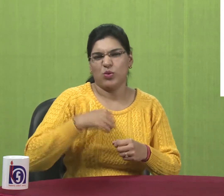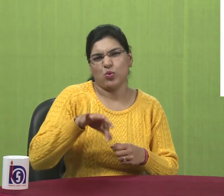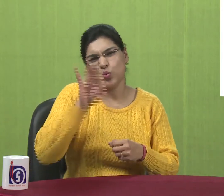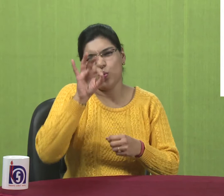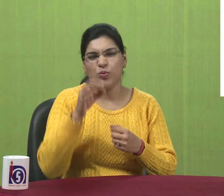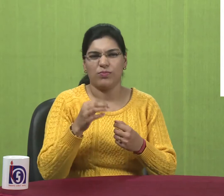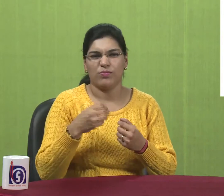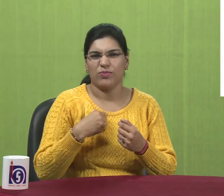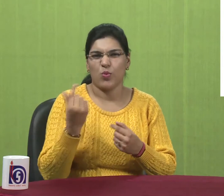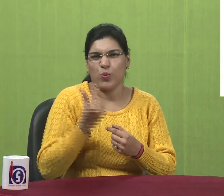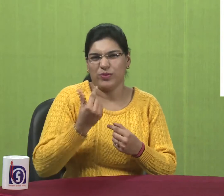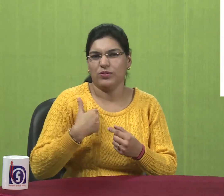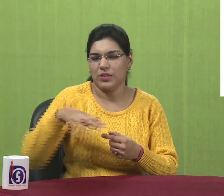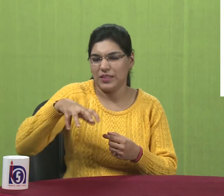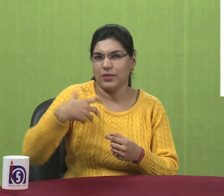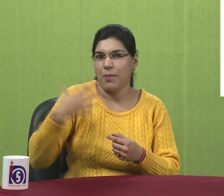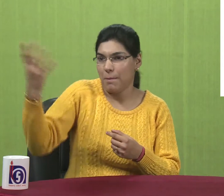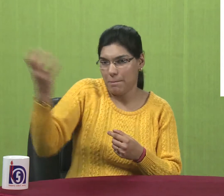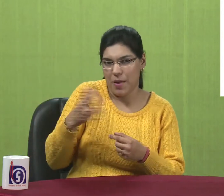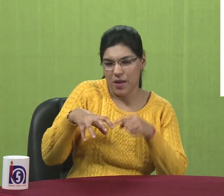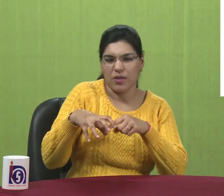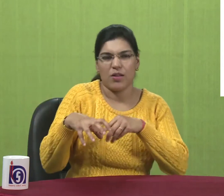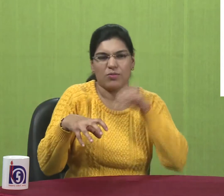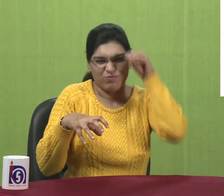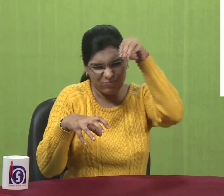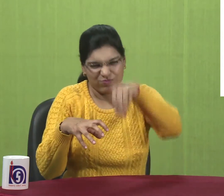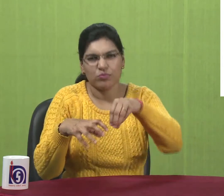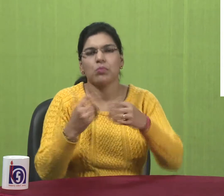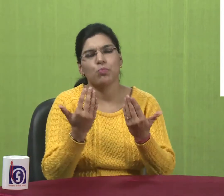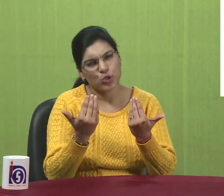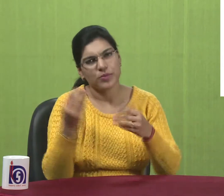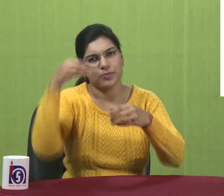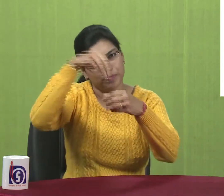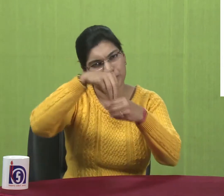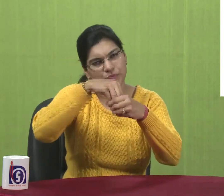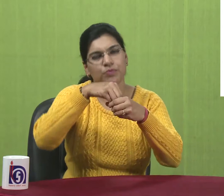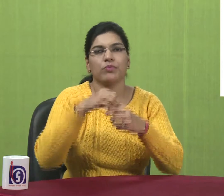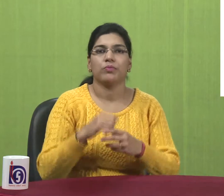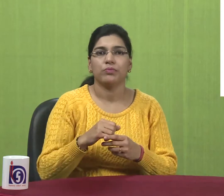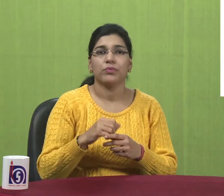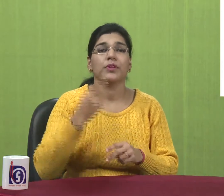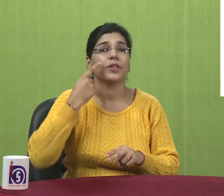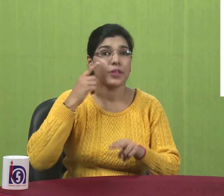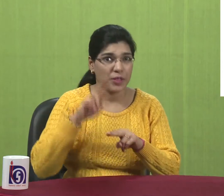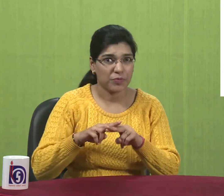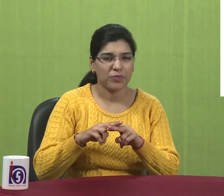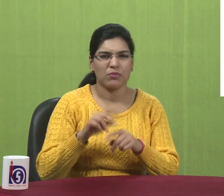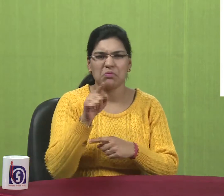Windows look and work. Also you can install new hardware, add programs, remove